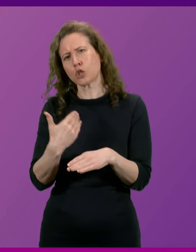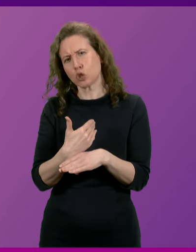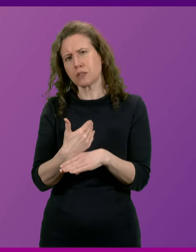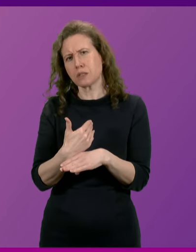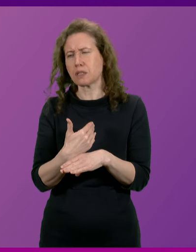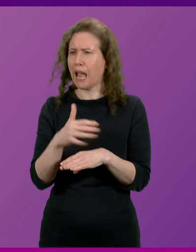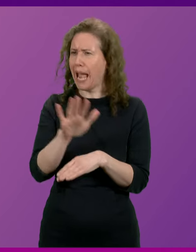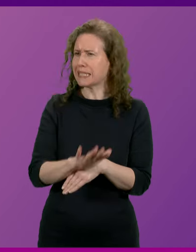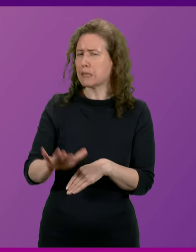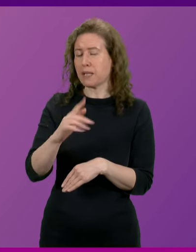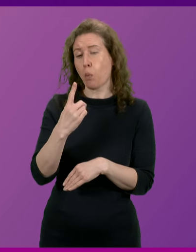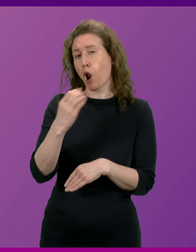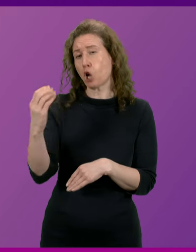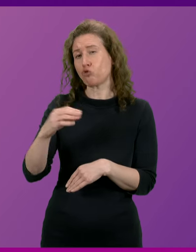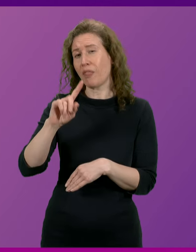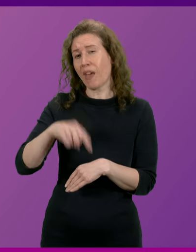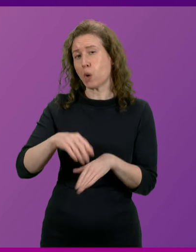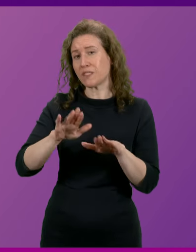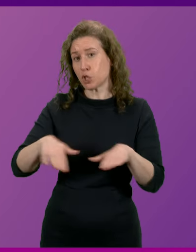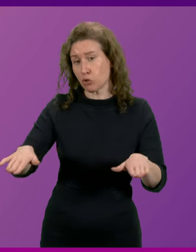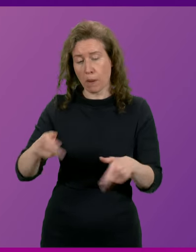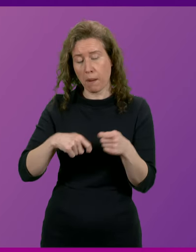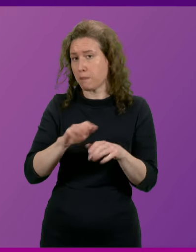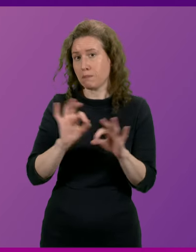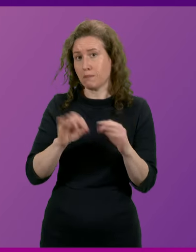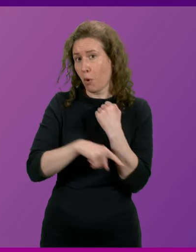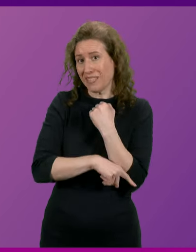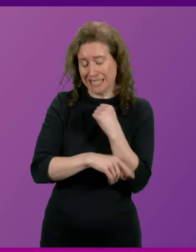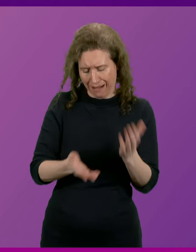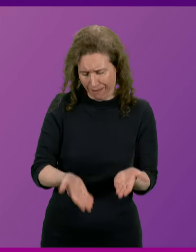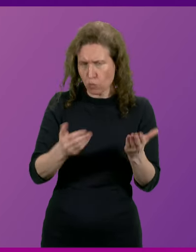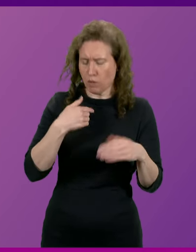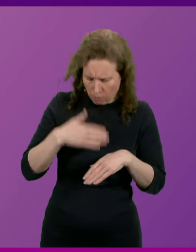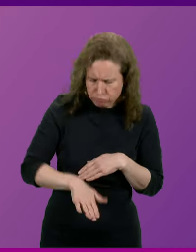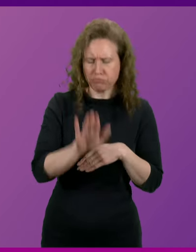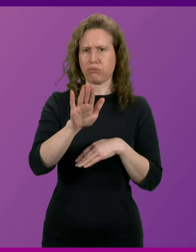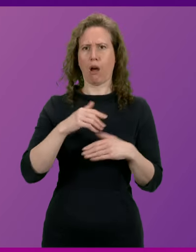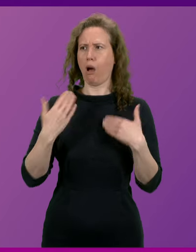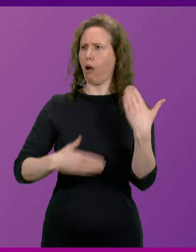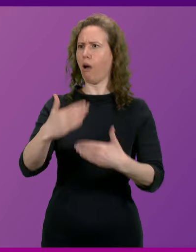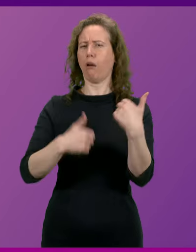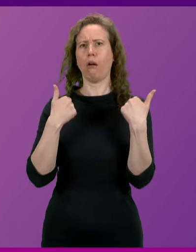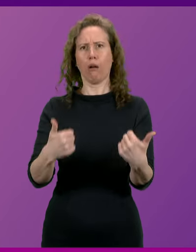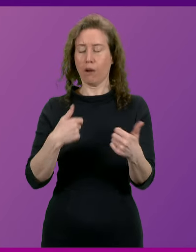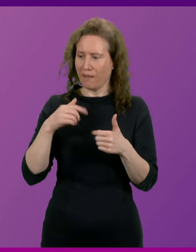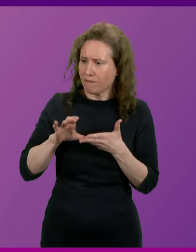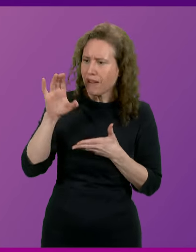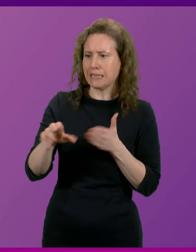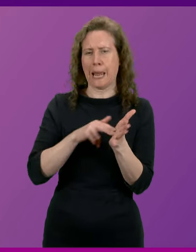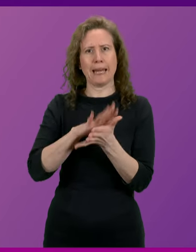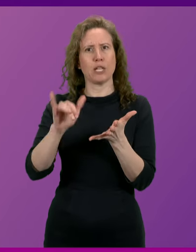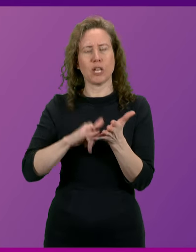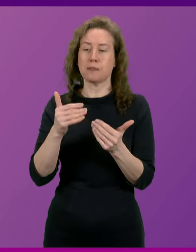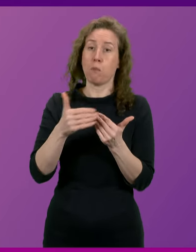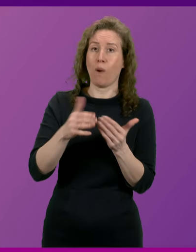to lift 100,000 children out of poverty. That's a party that has chosen investment in the NHS over tax cuts for the